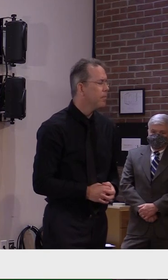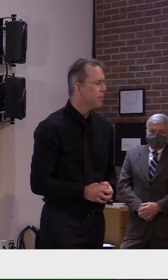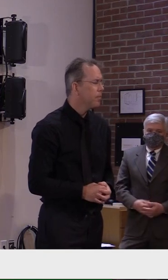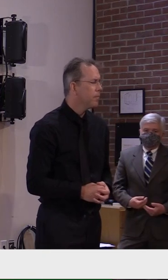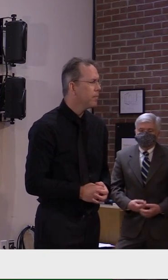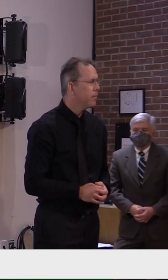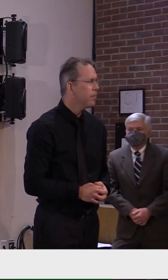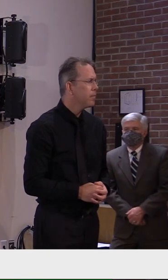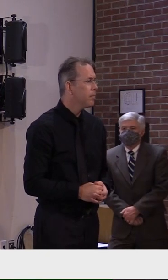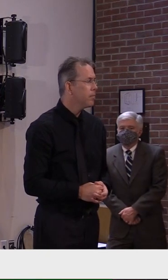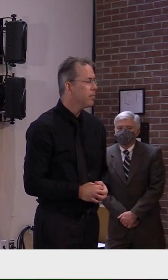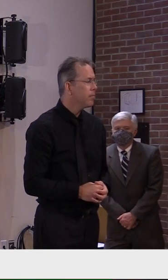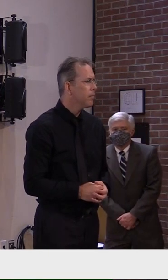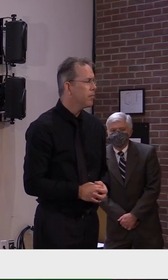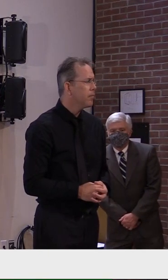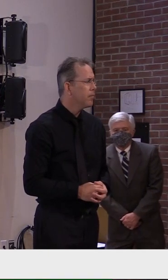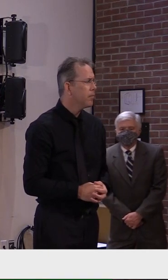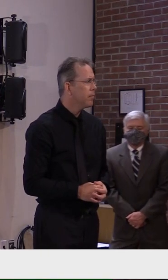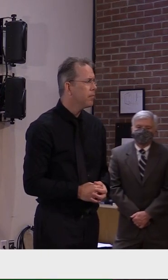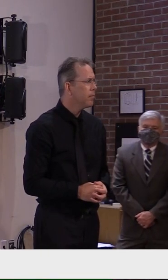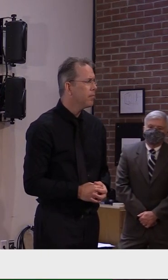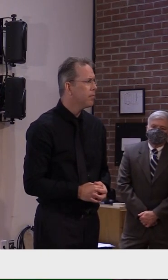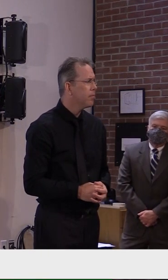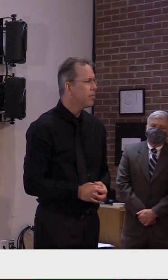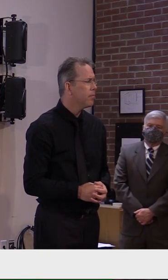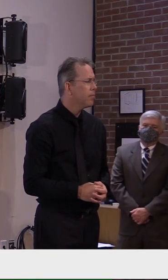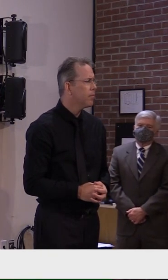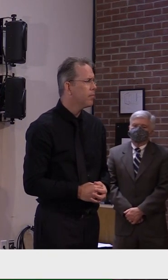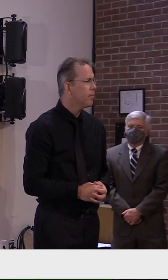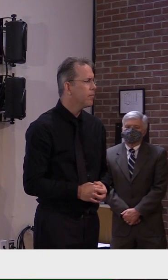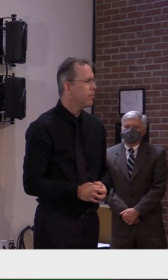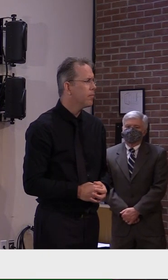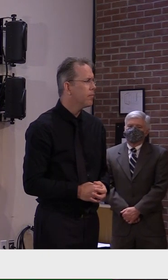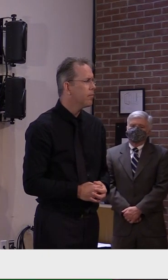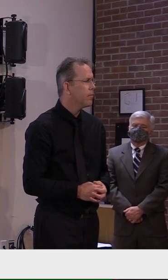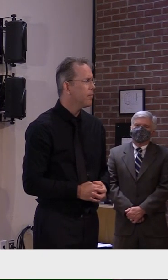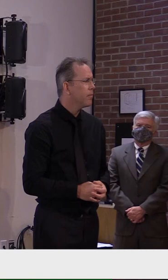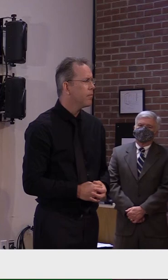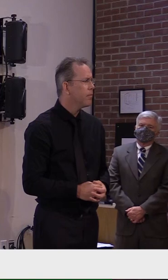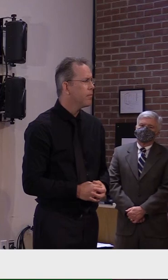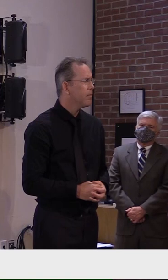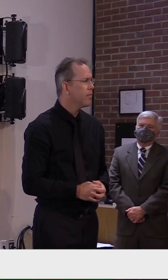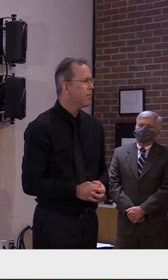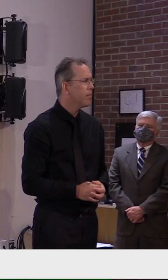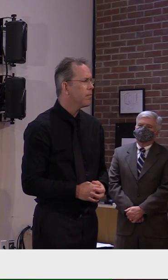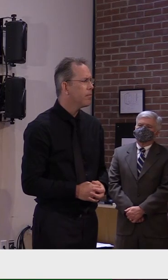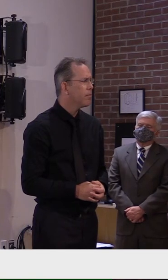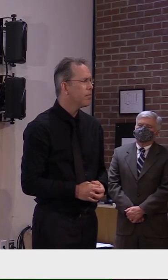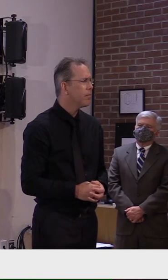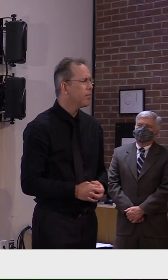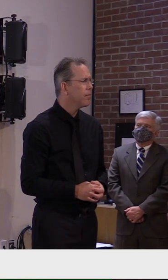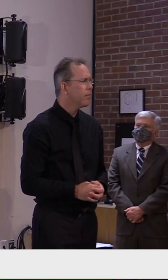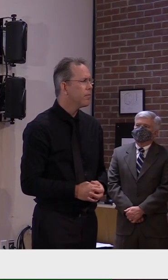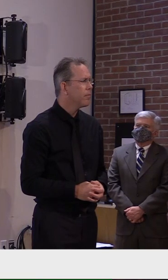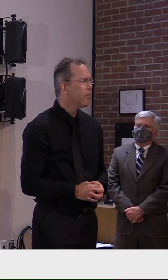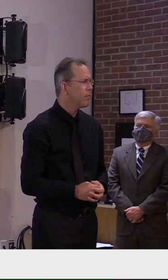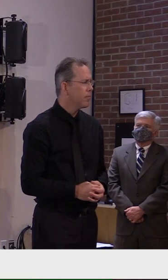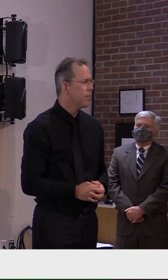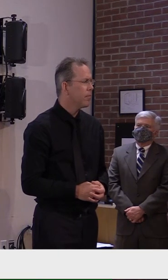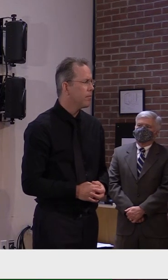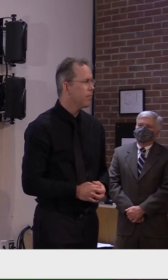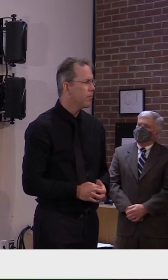um, she can order groceries through Amazon at a house. higher price, but, um, places, uh,